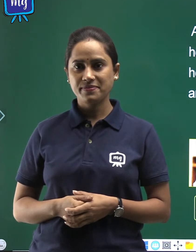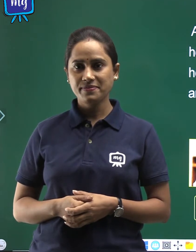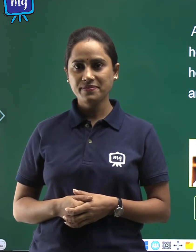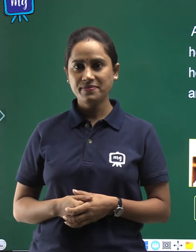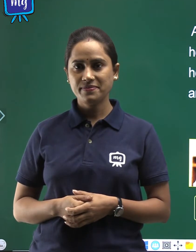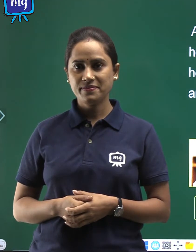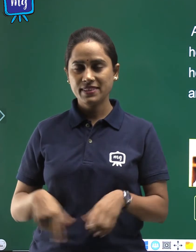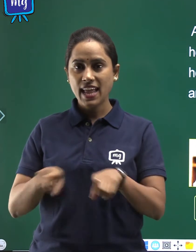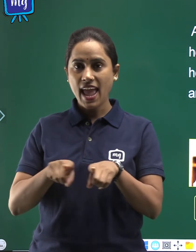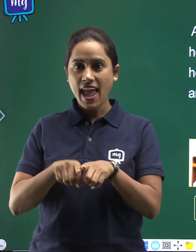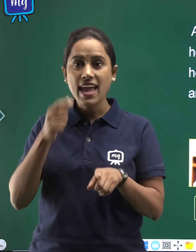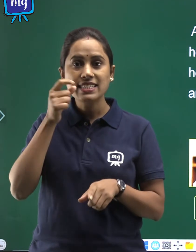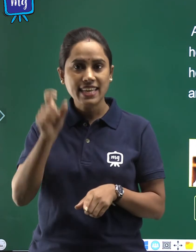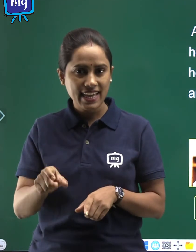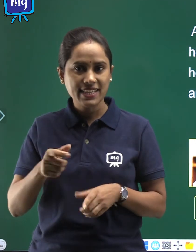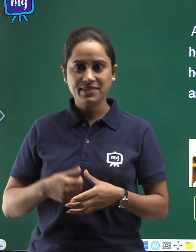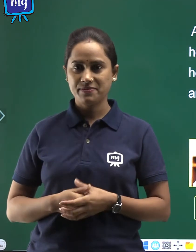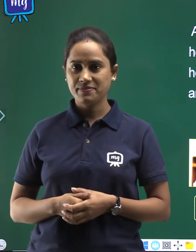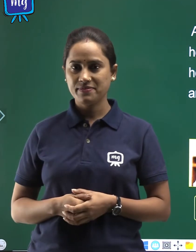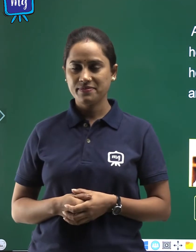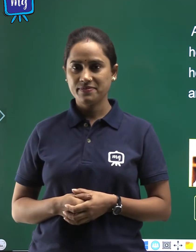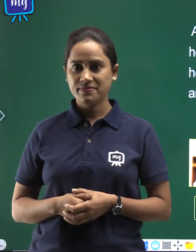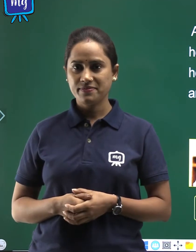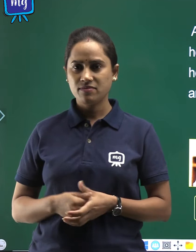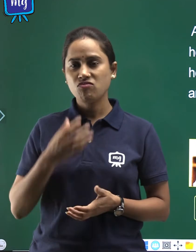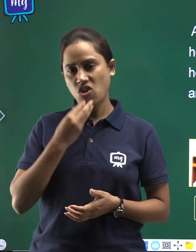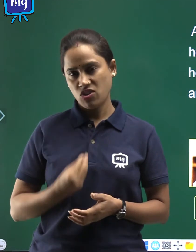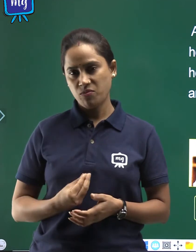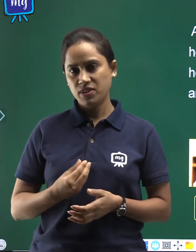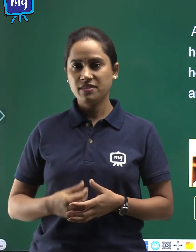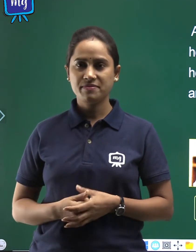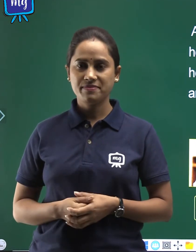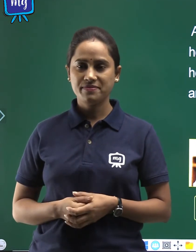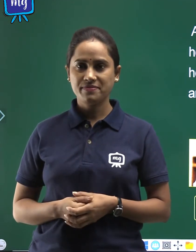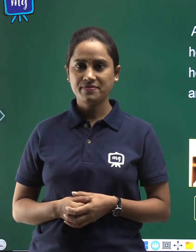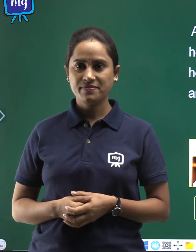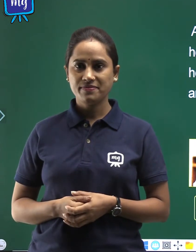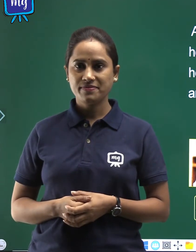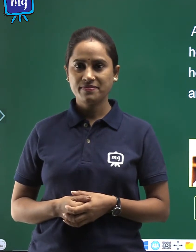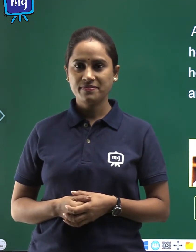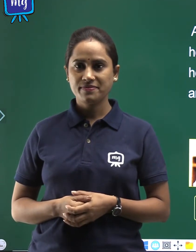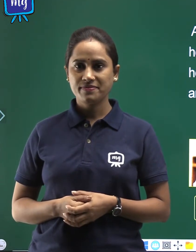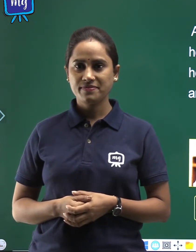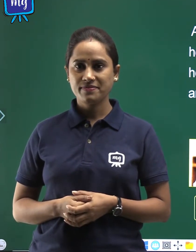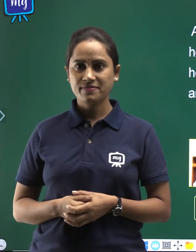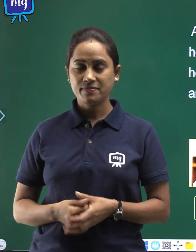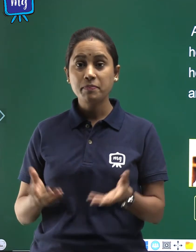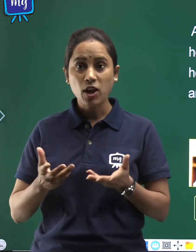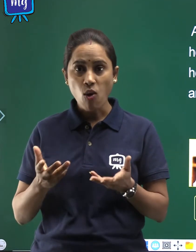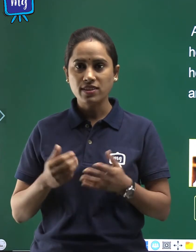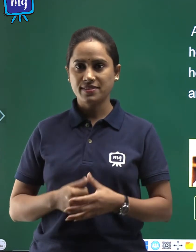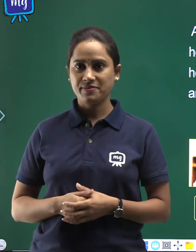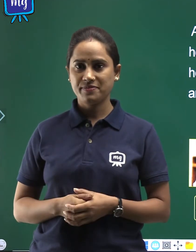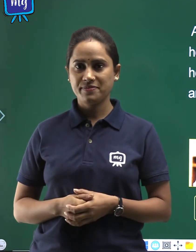As he is unhappy, because